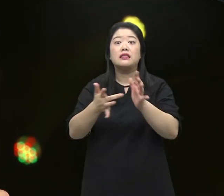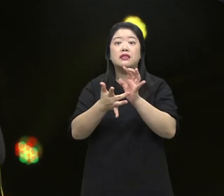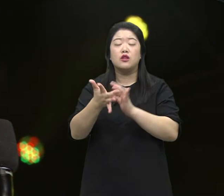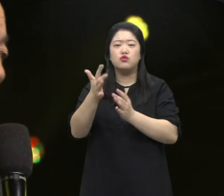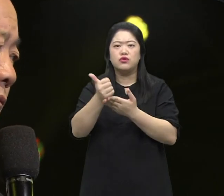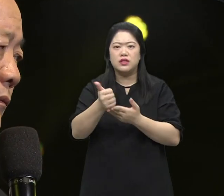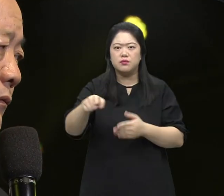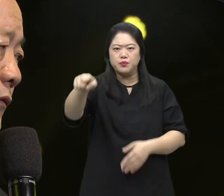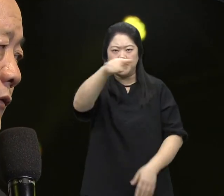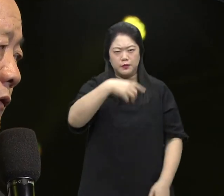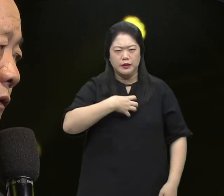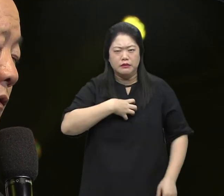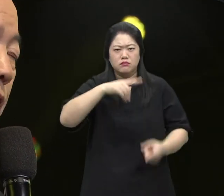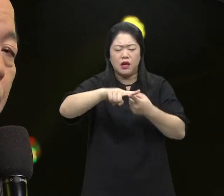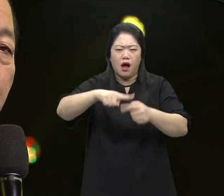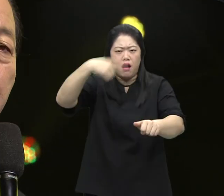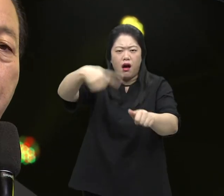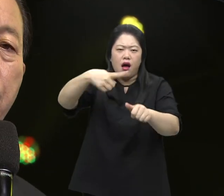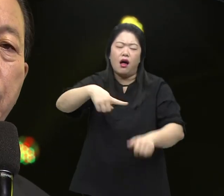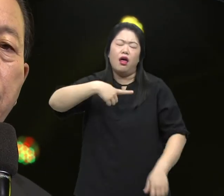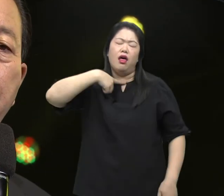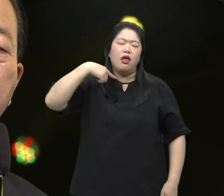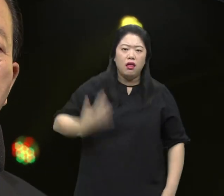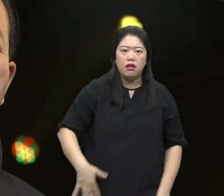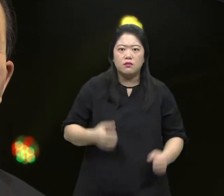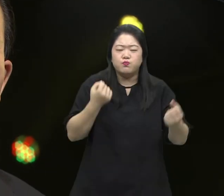Jesus never taught it. We're holding on to things that he never taught.